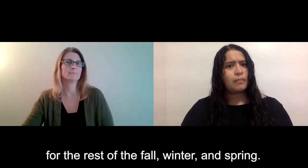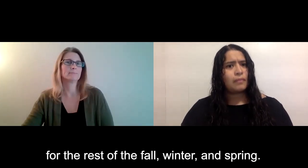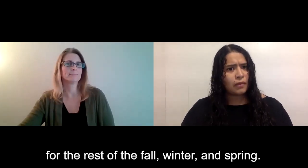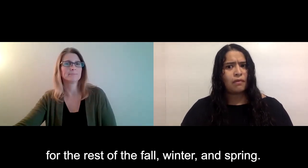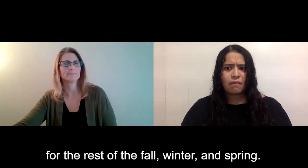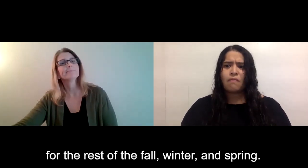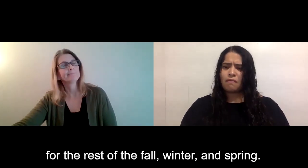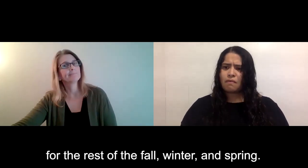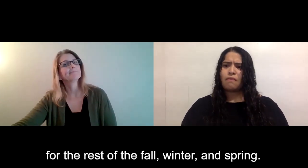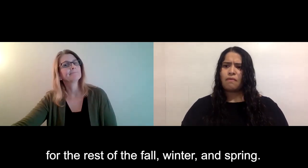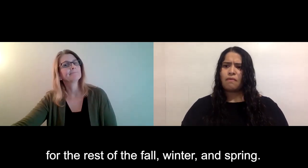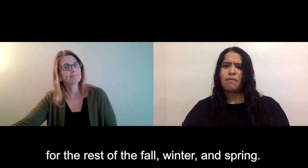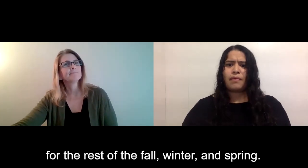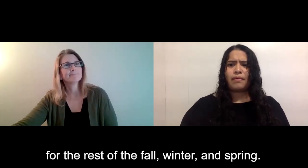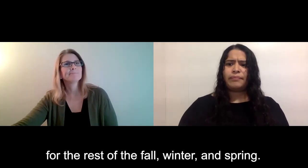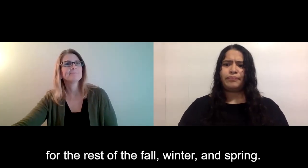spring.